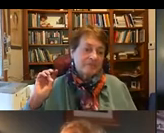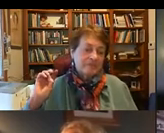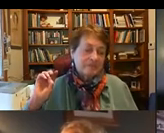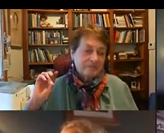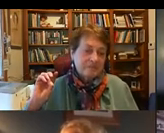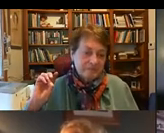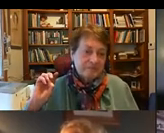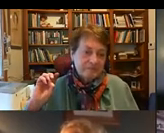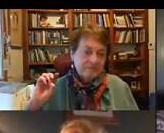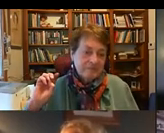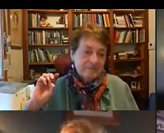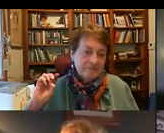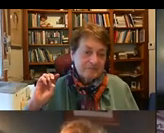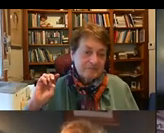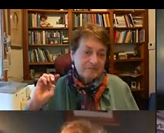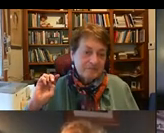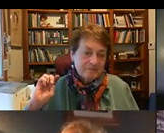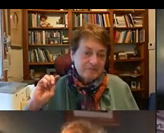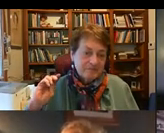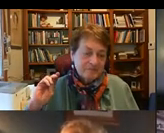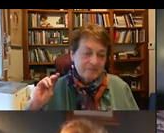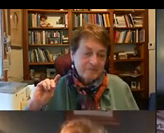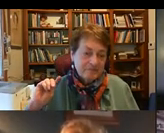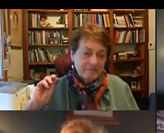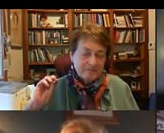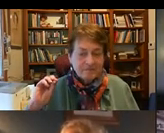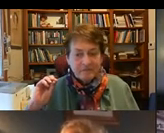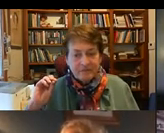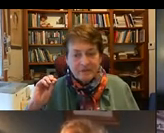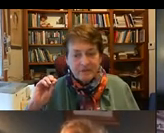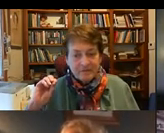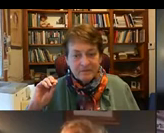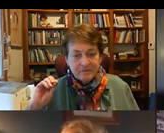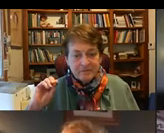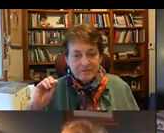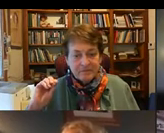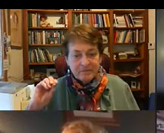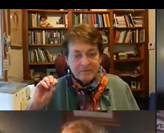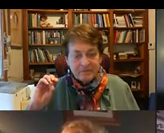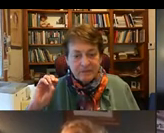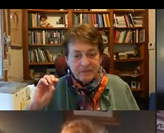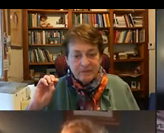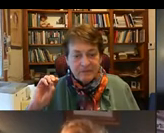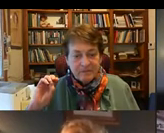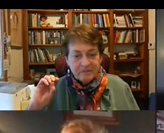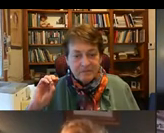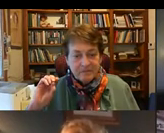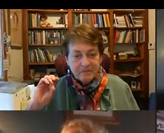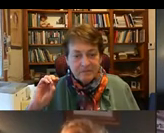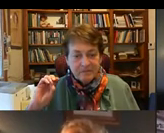process would any of the winners like to uh dive in there and tell us what was it like to write